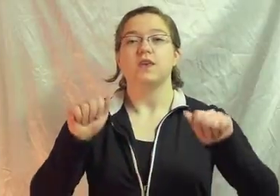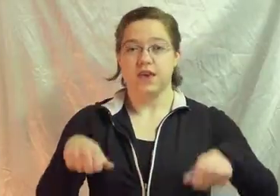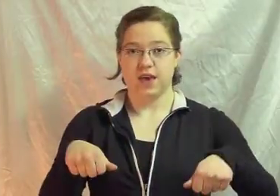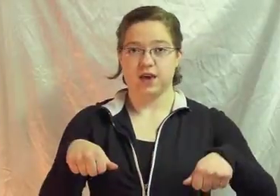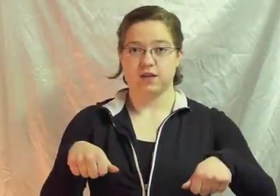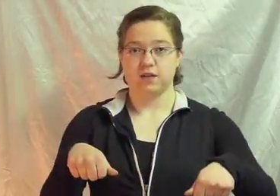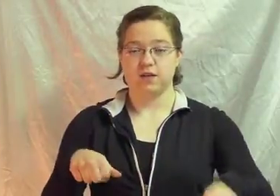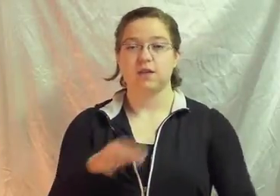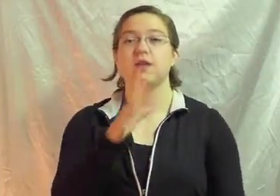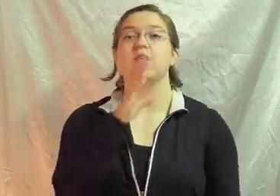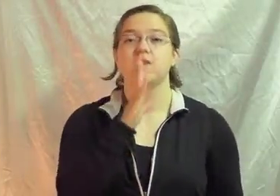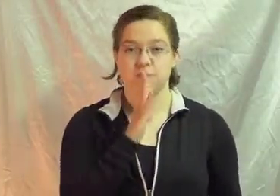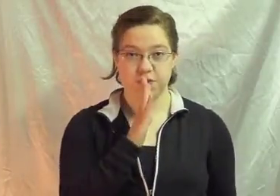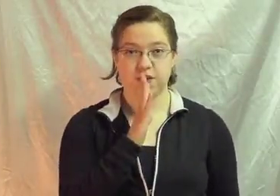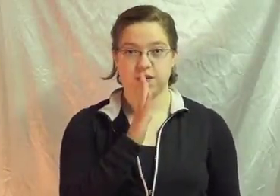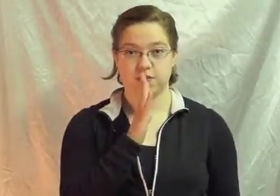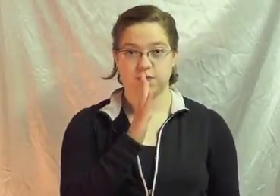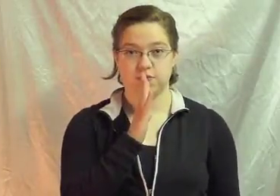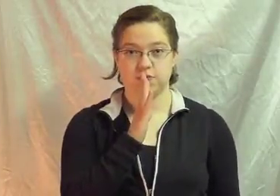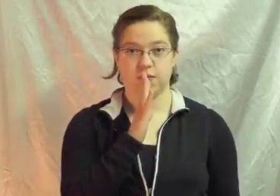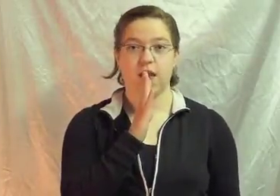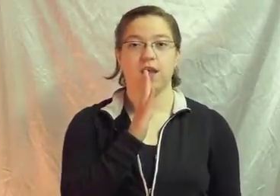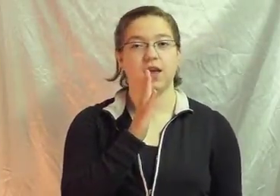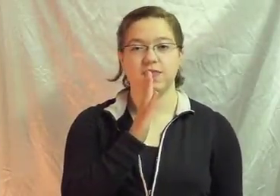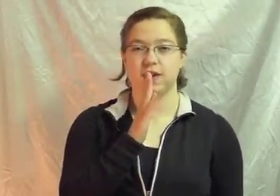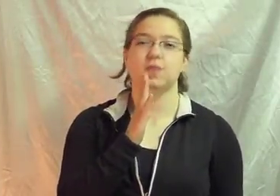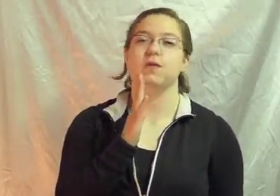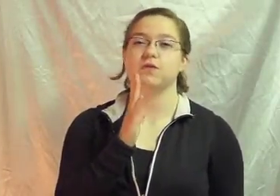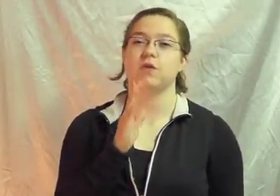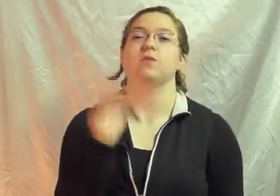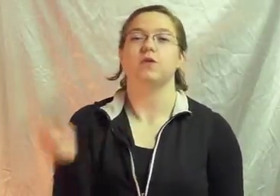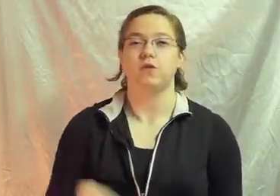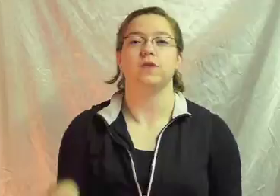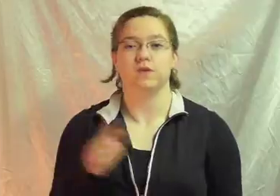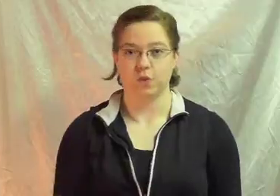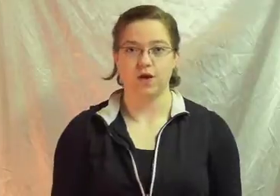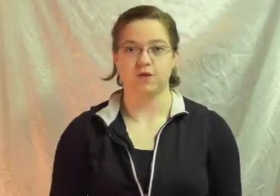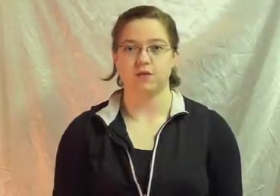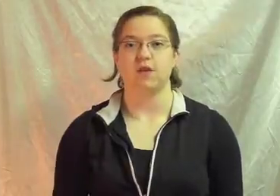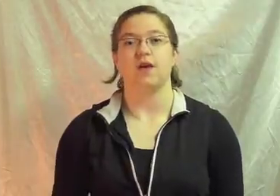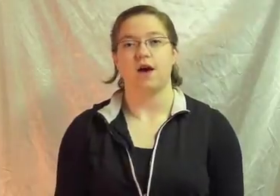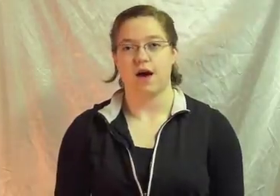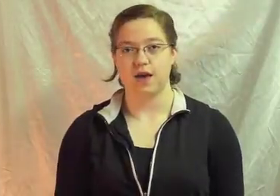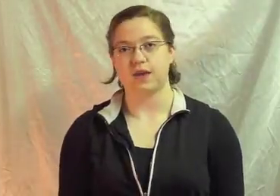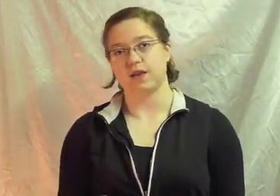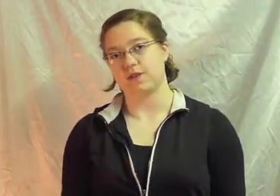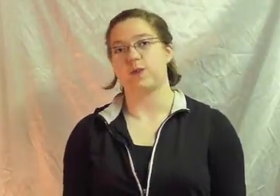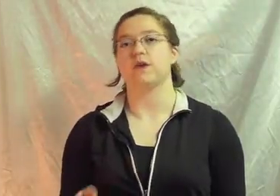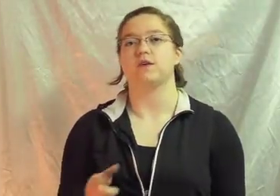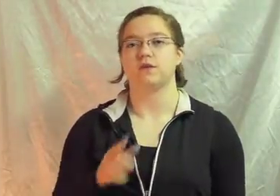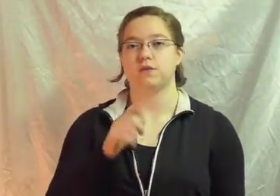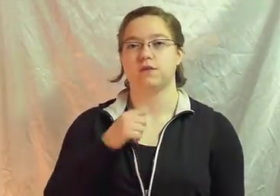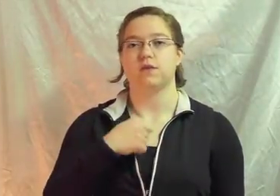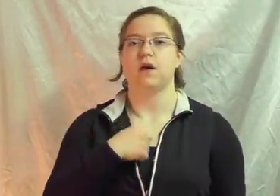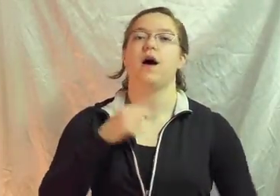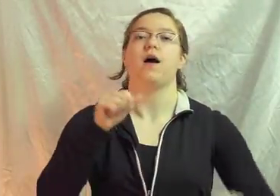Can Speak And I think in this script you do this twice I Can Speak I